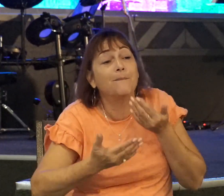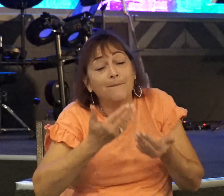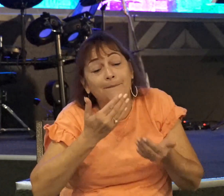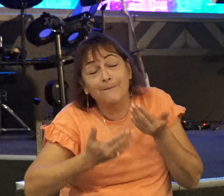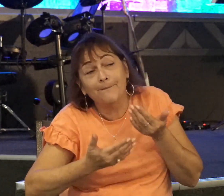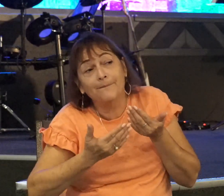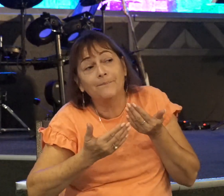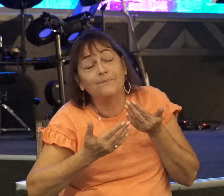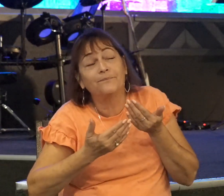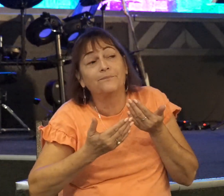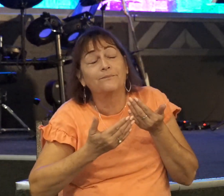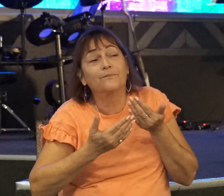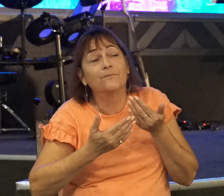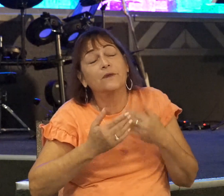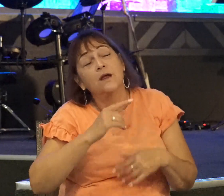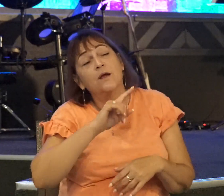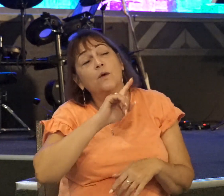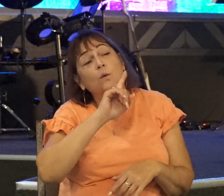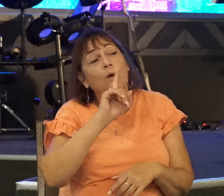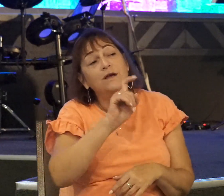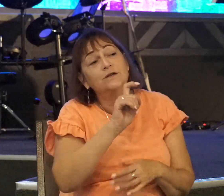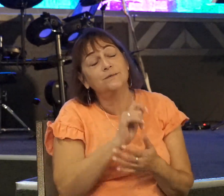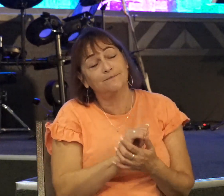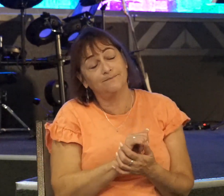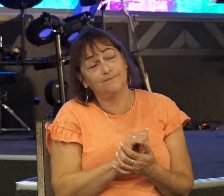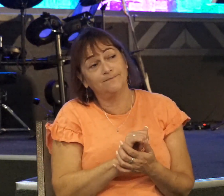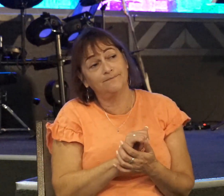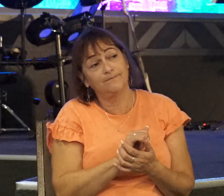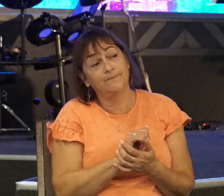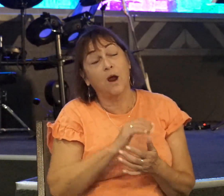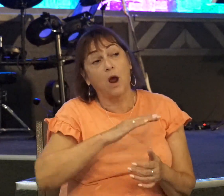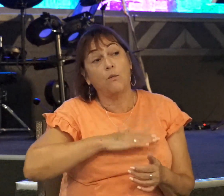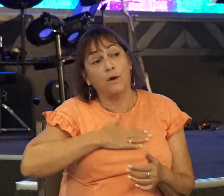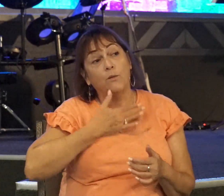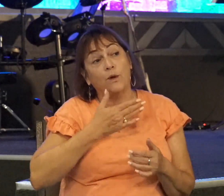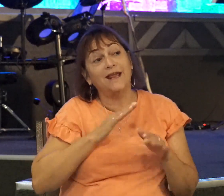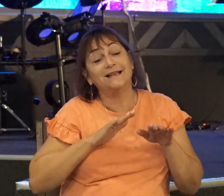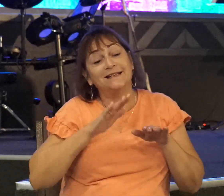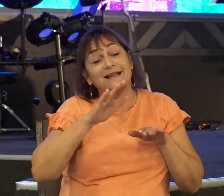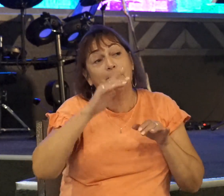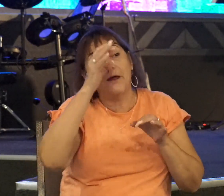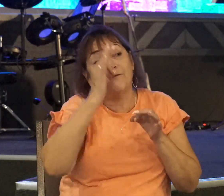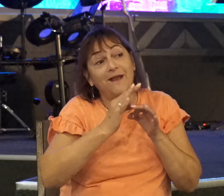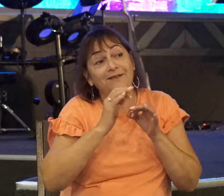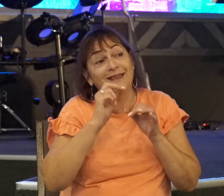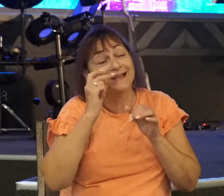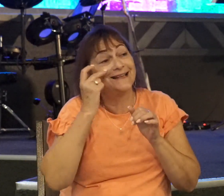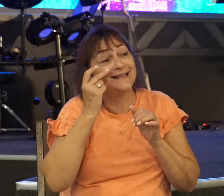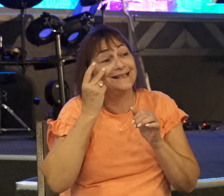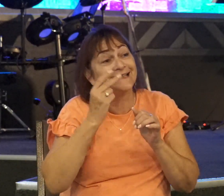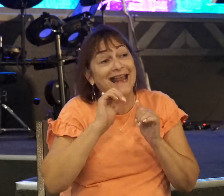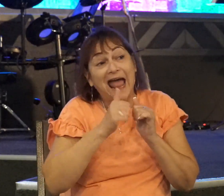Question is are we willing to step out in faith and see how? Let's pray.